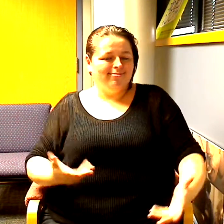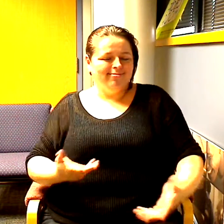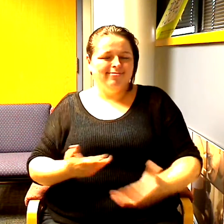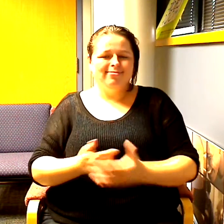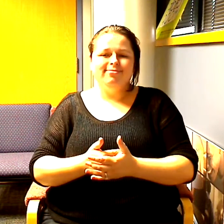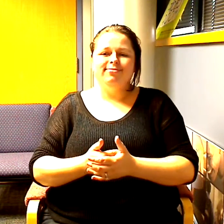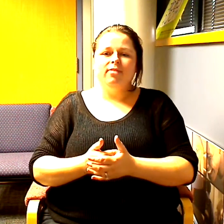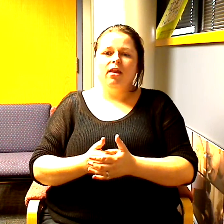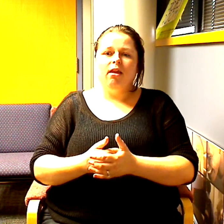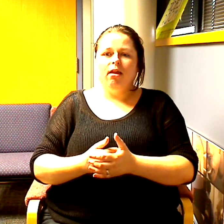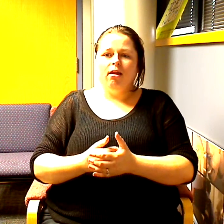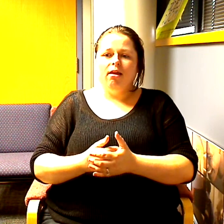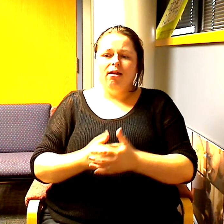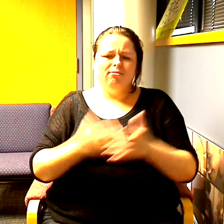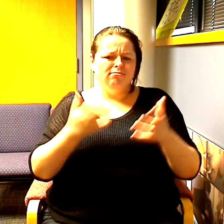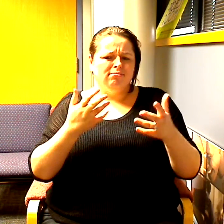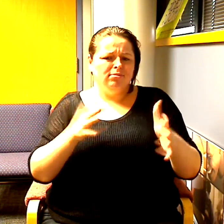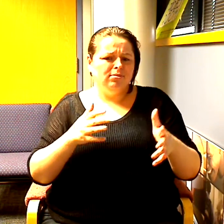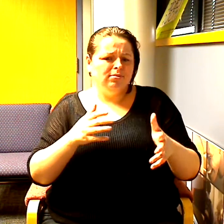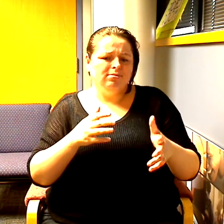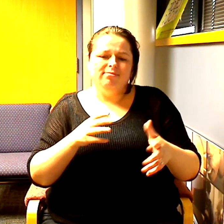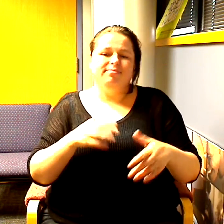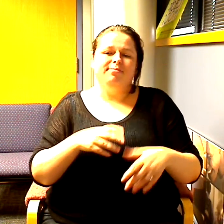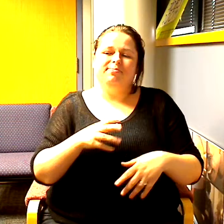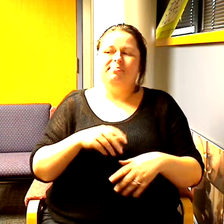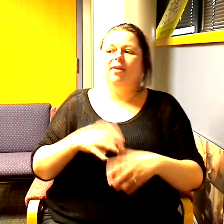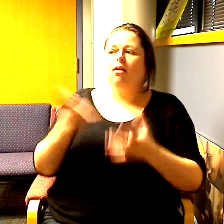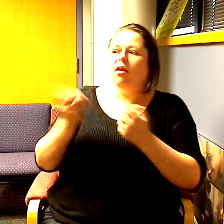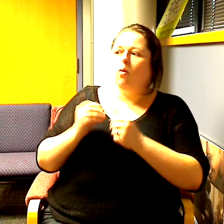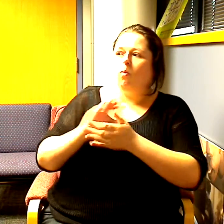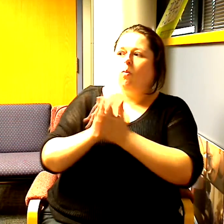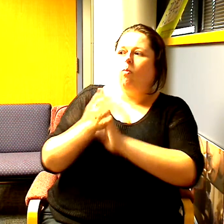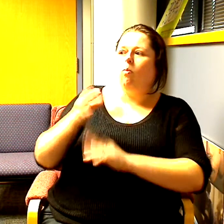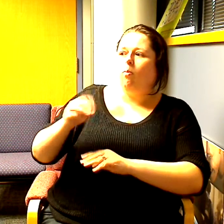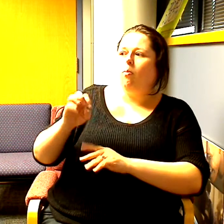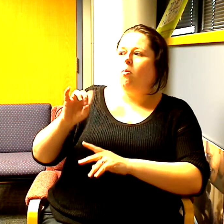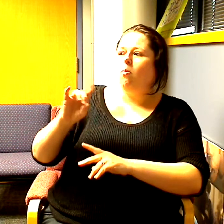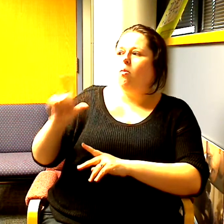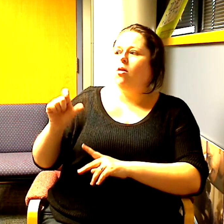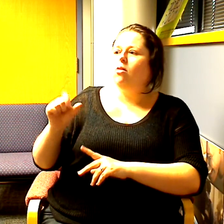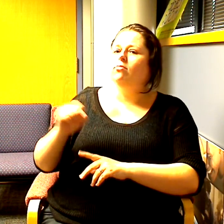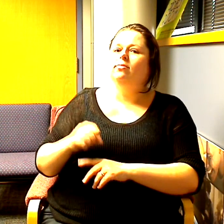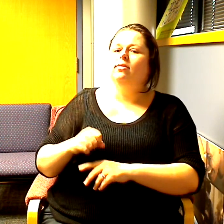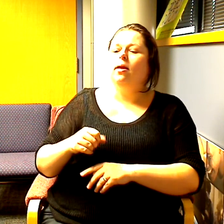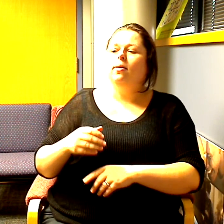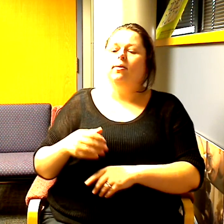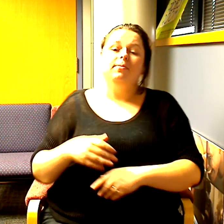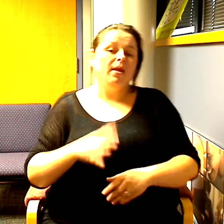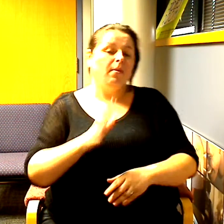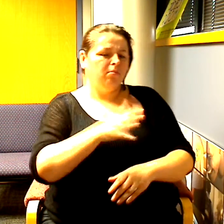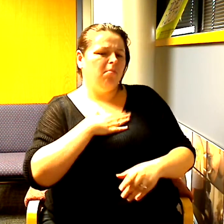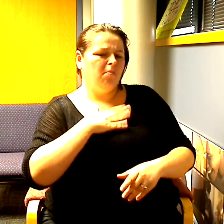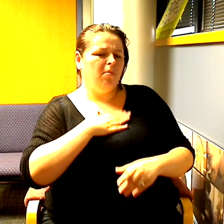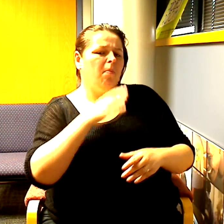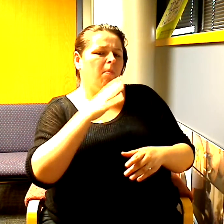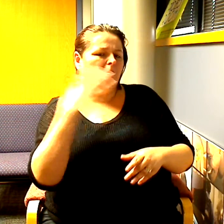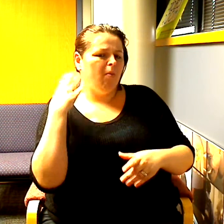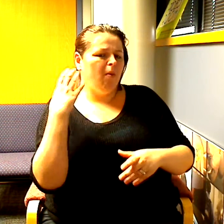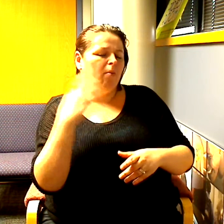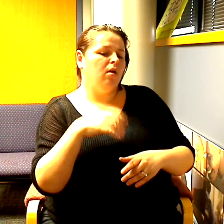if after this amazing list they still are like no no Cameron I want to be a model well then I say be my boss because I'm not in charge of anything and you could be